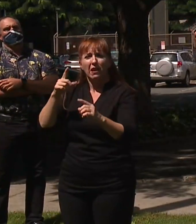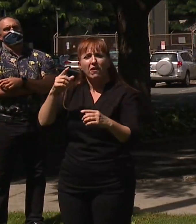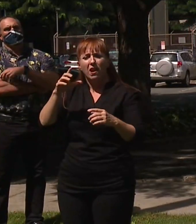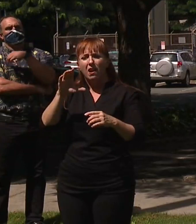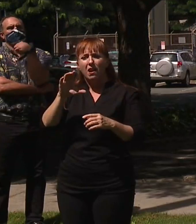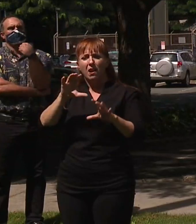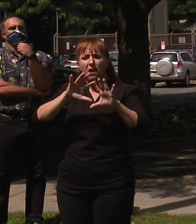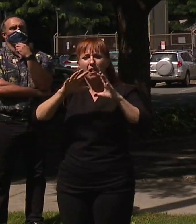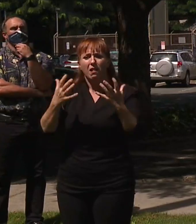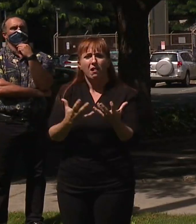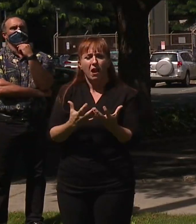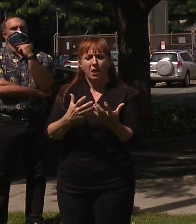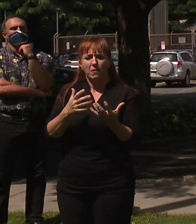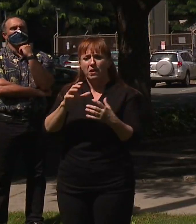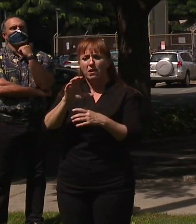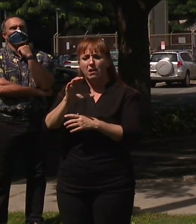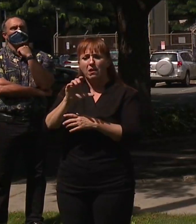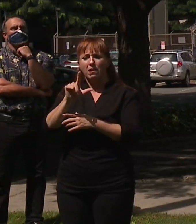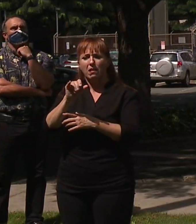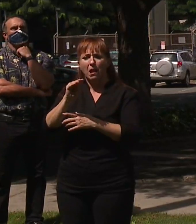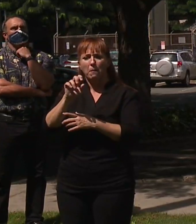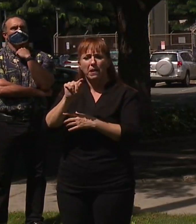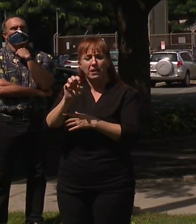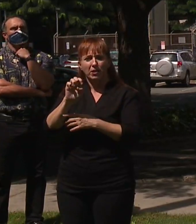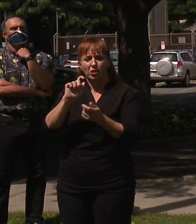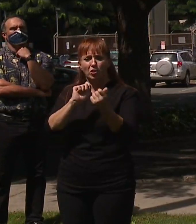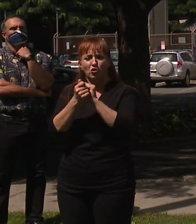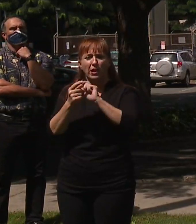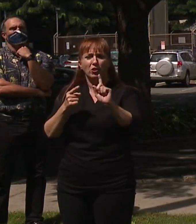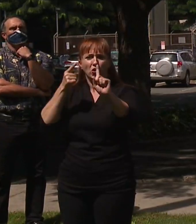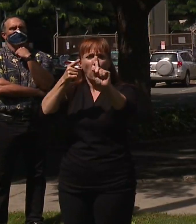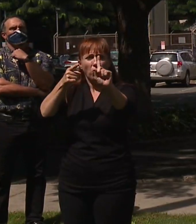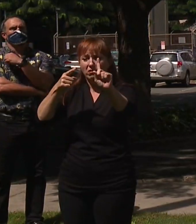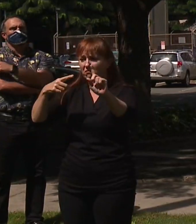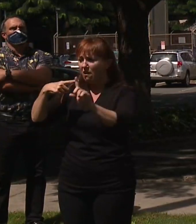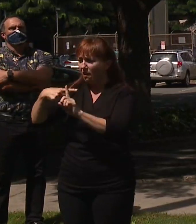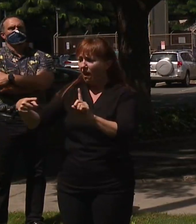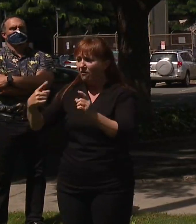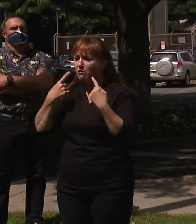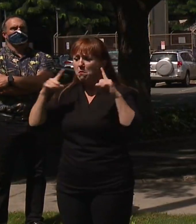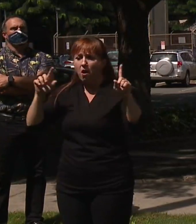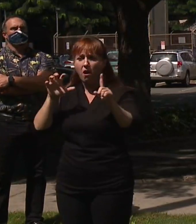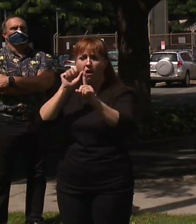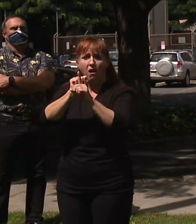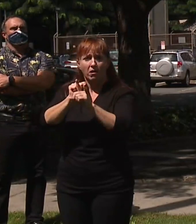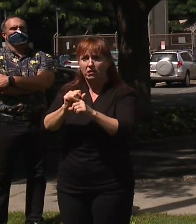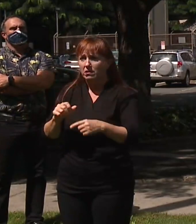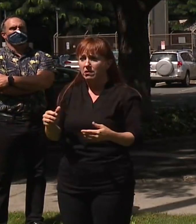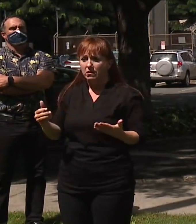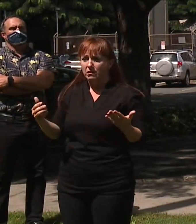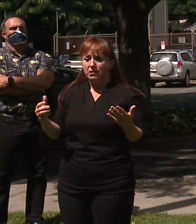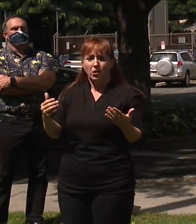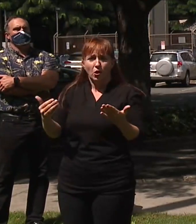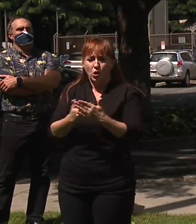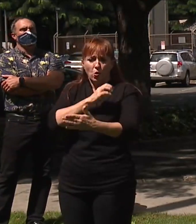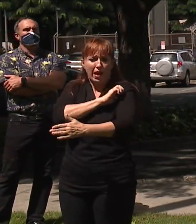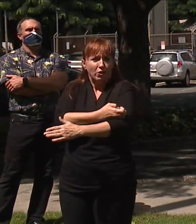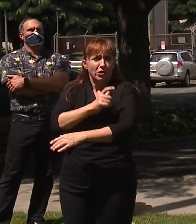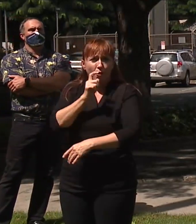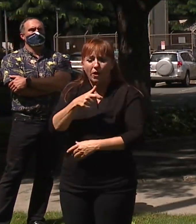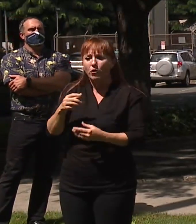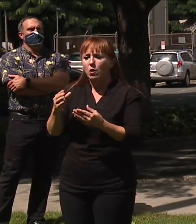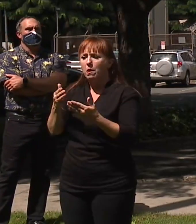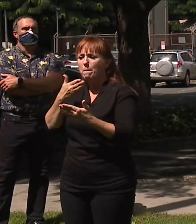Paris agreement. So, 50% can be done without even putting up a solar panel, without putting up new energy. Just by getting more